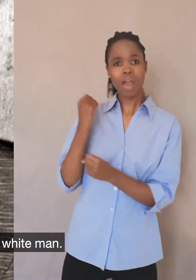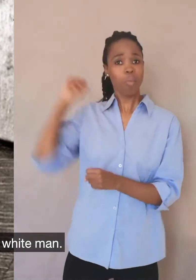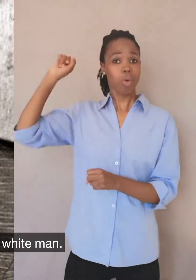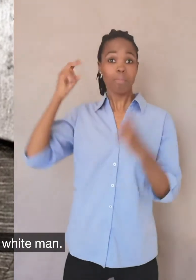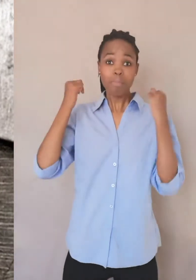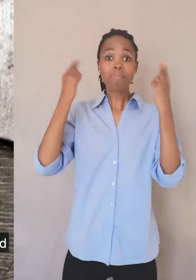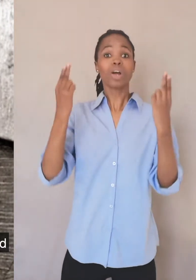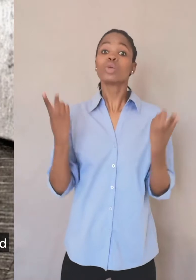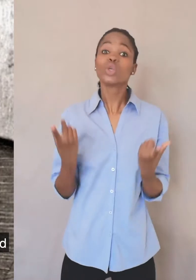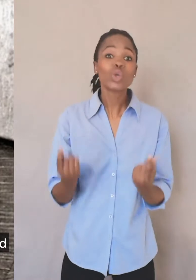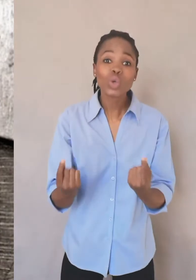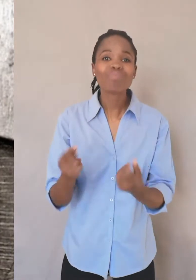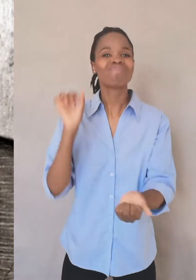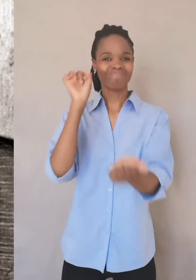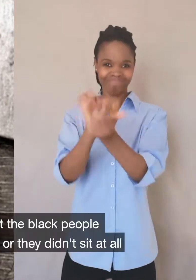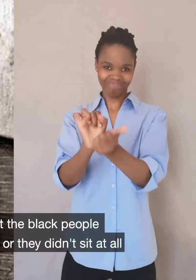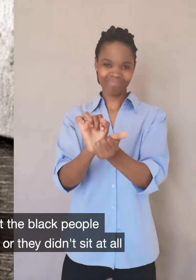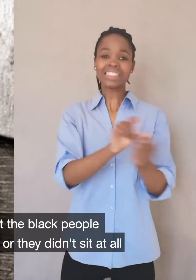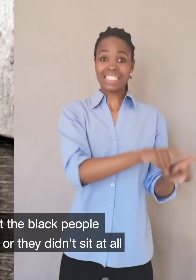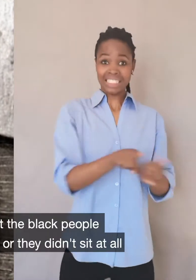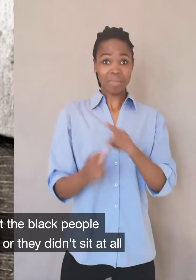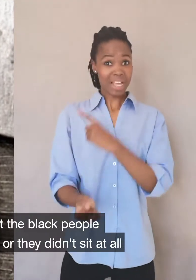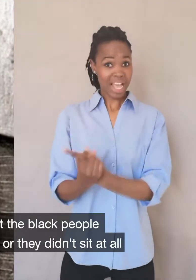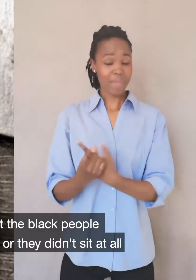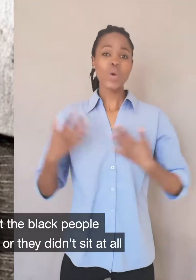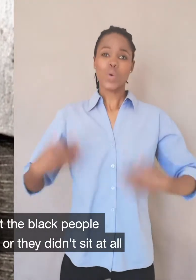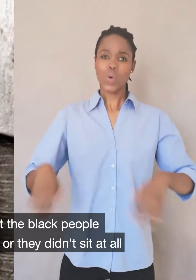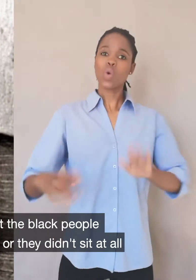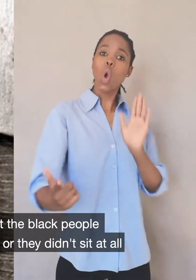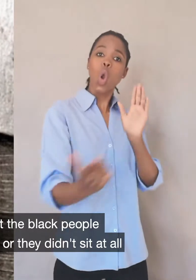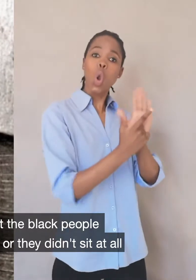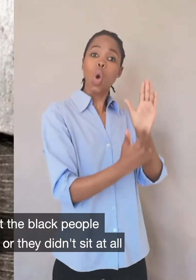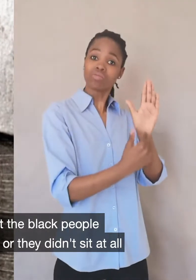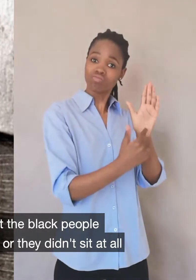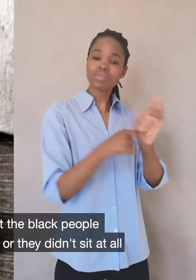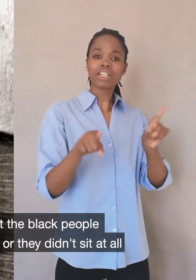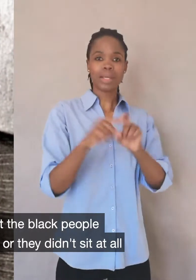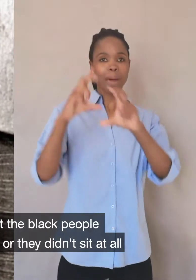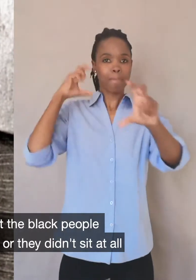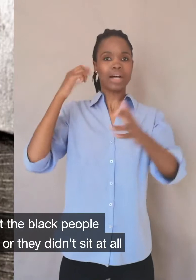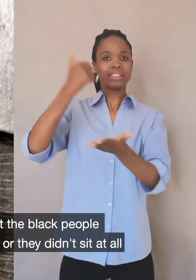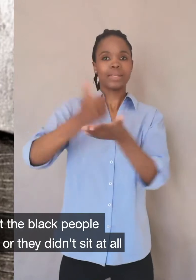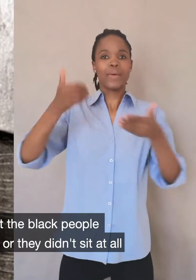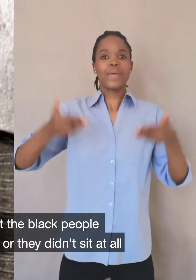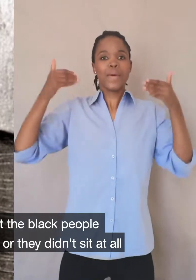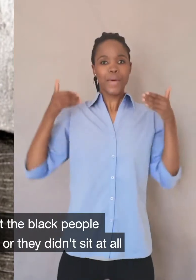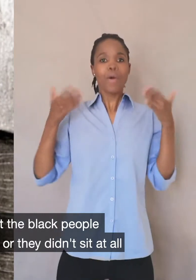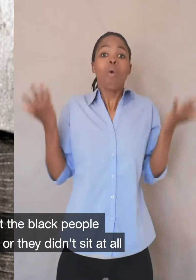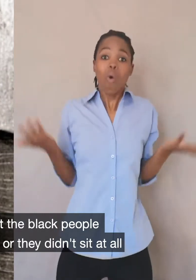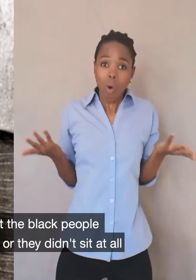white man. She was arrested. And at that stage, the rule was that the black people had to sit right at the back of the bus, or they didn't sit at all.